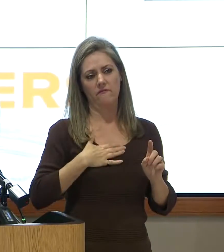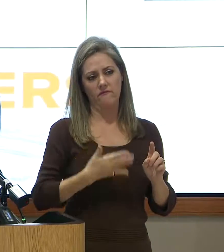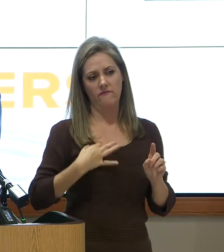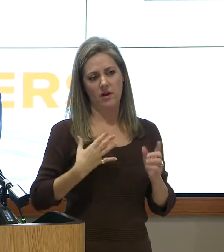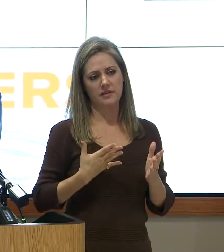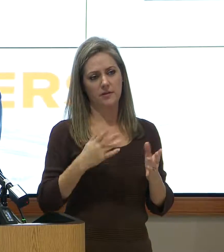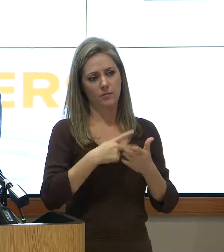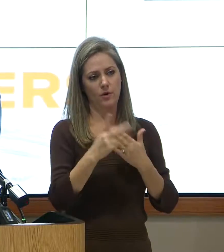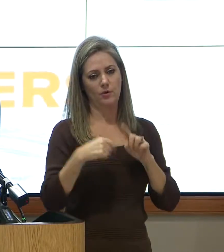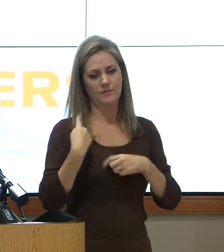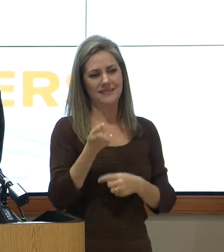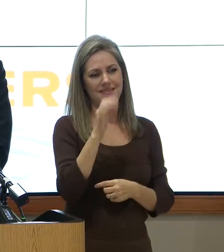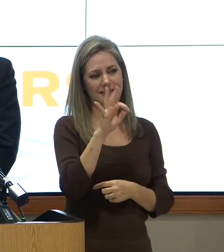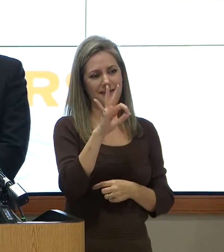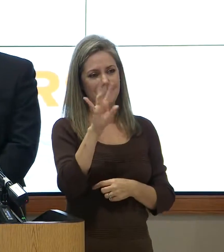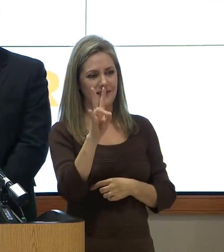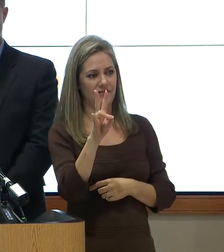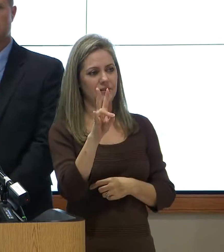1997.